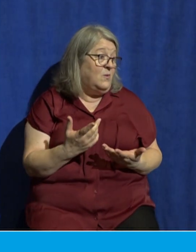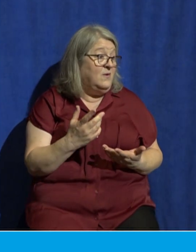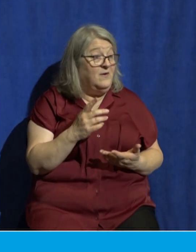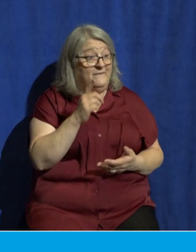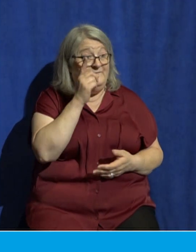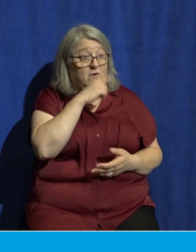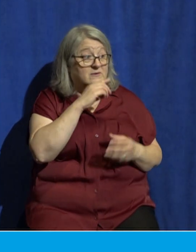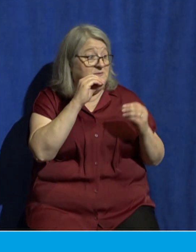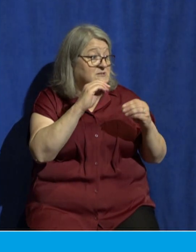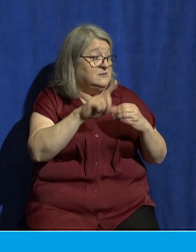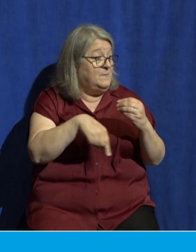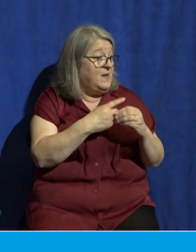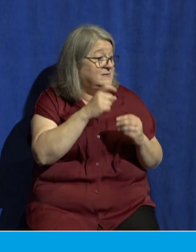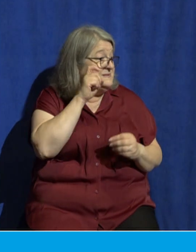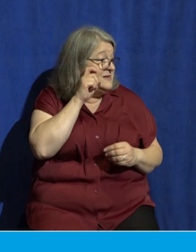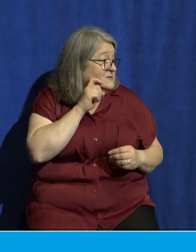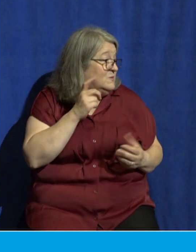and about marriage